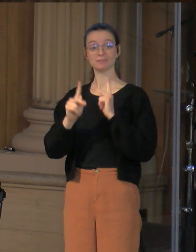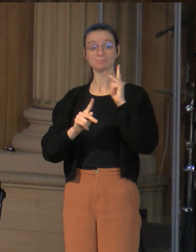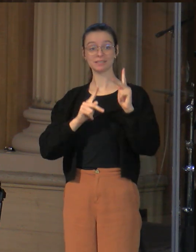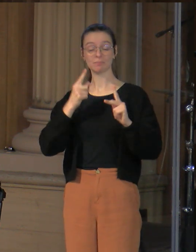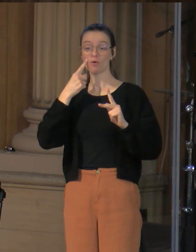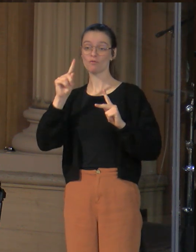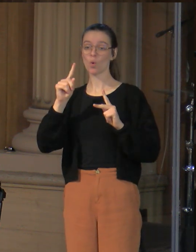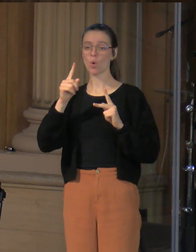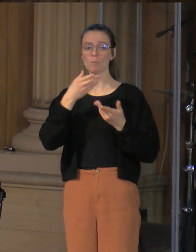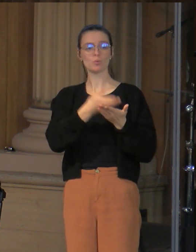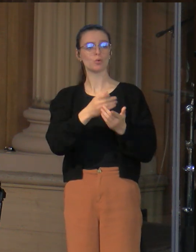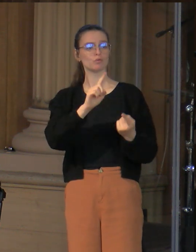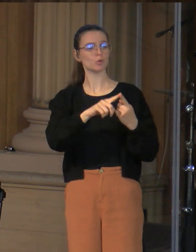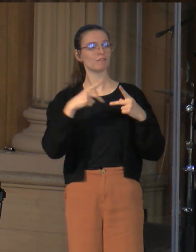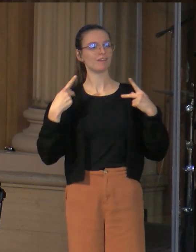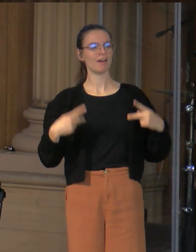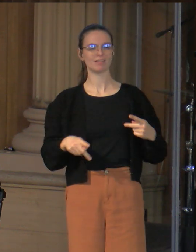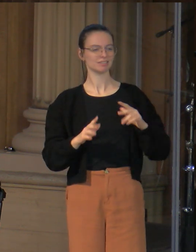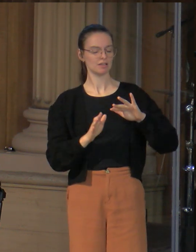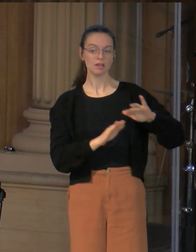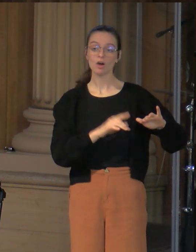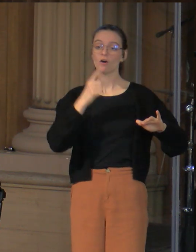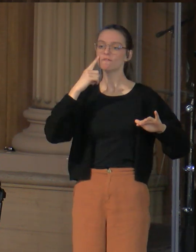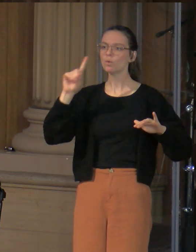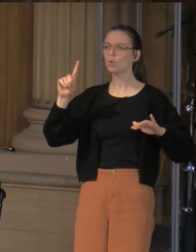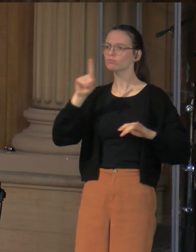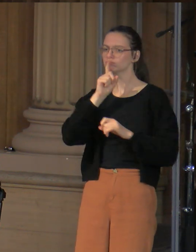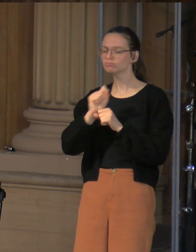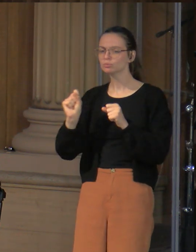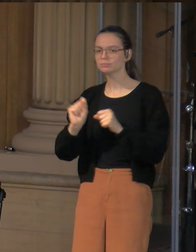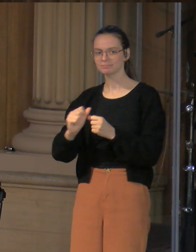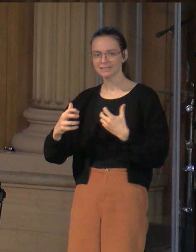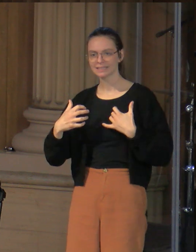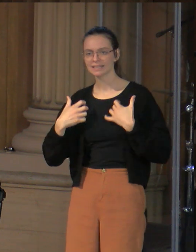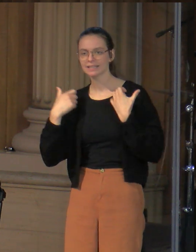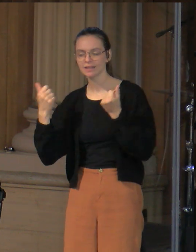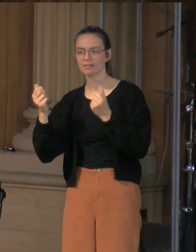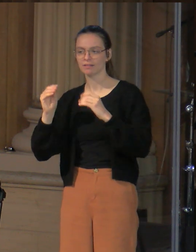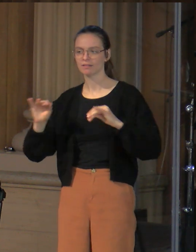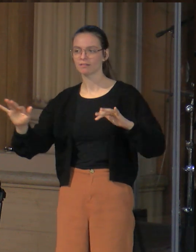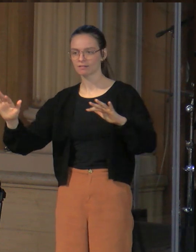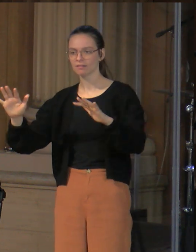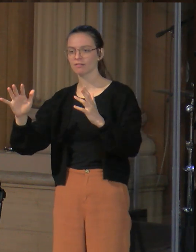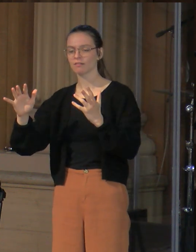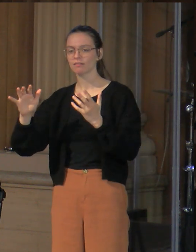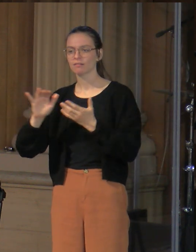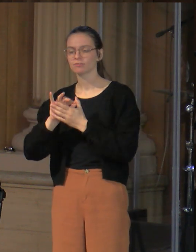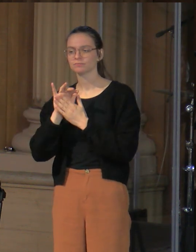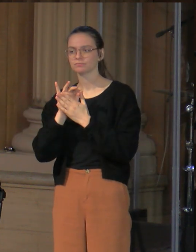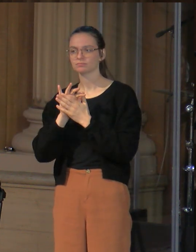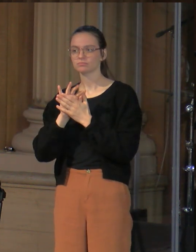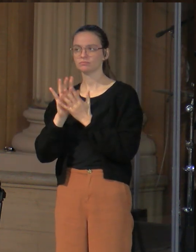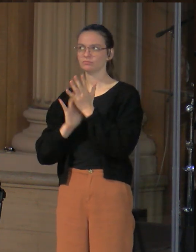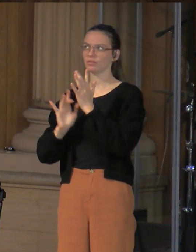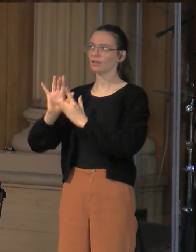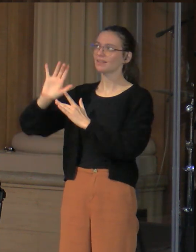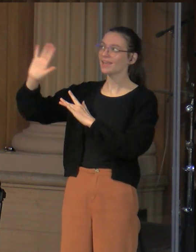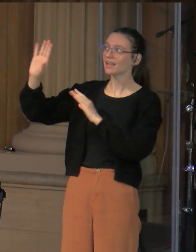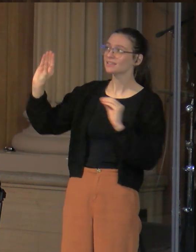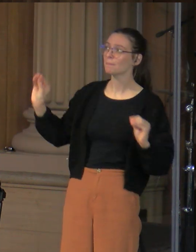and show what his kingdom is really like. In fact, all of Jesus' miracles, they were done not to perform, but